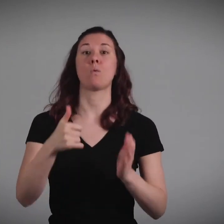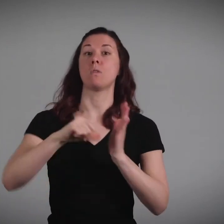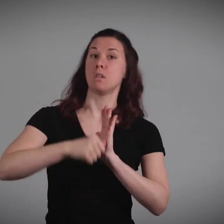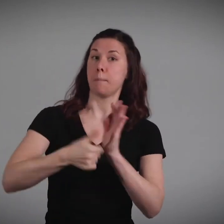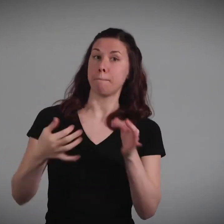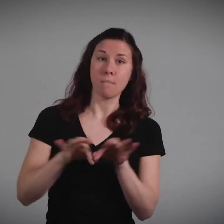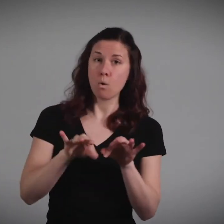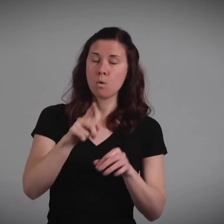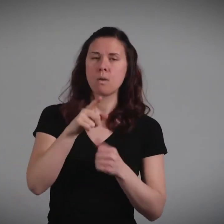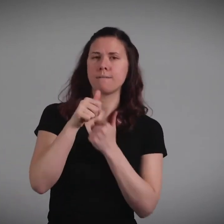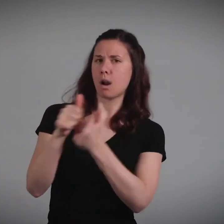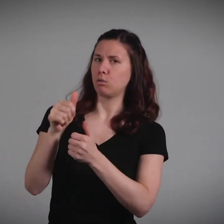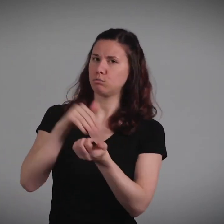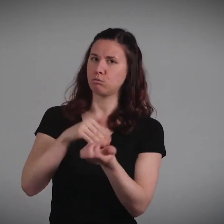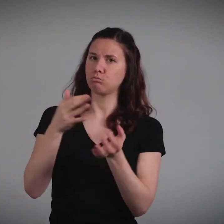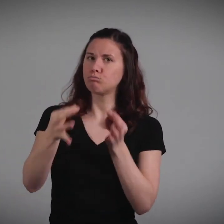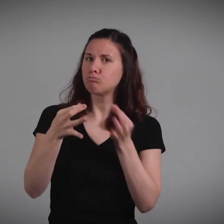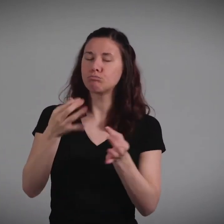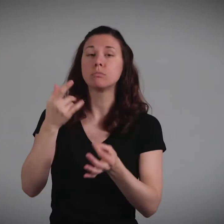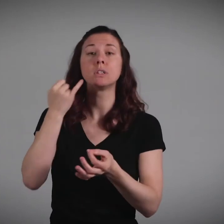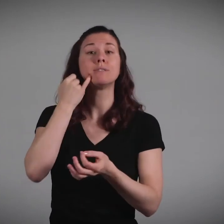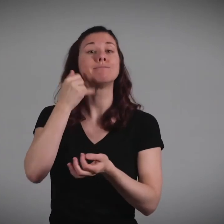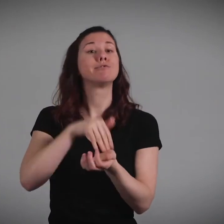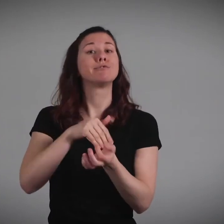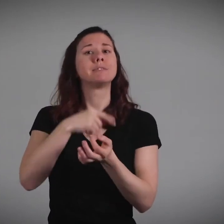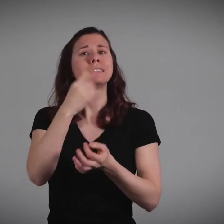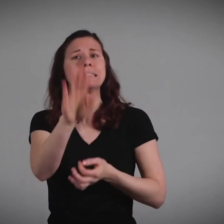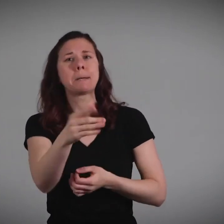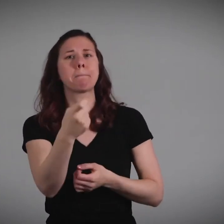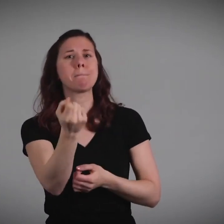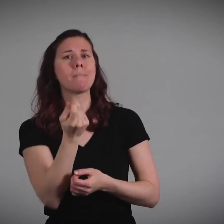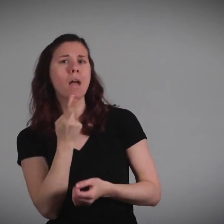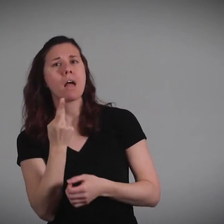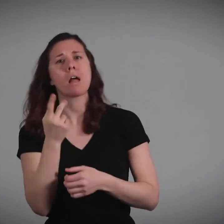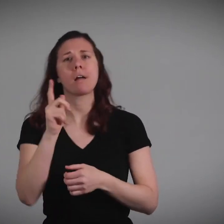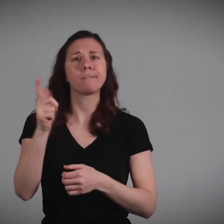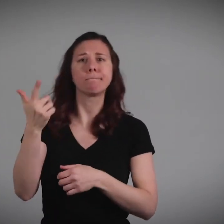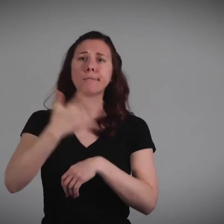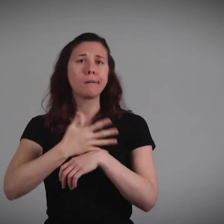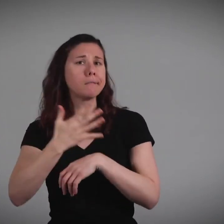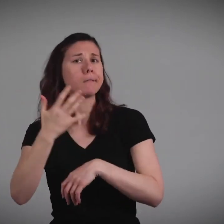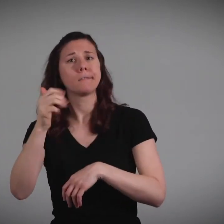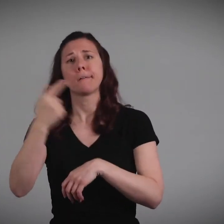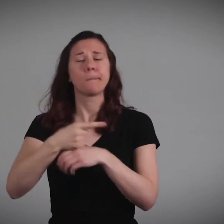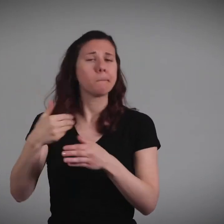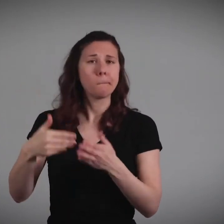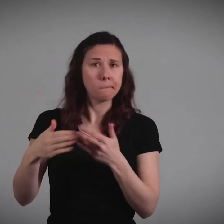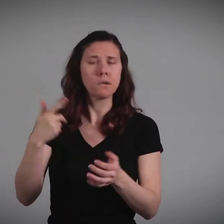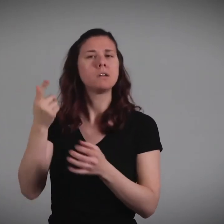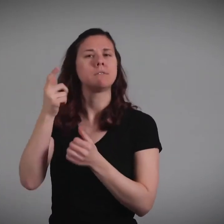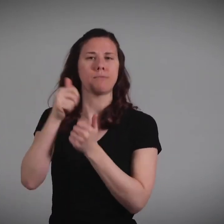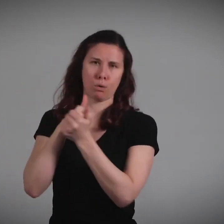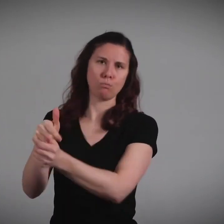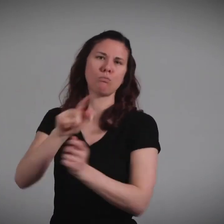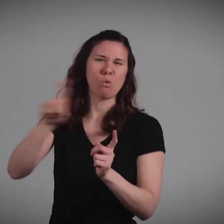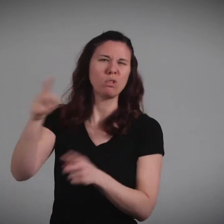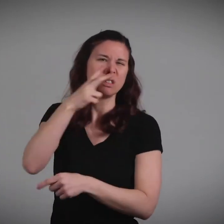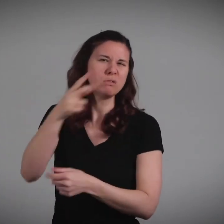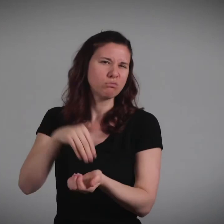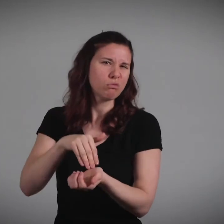It's really important to follow the doctor's instructions. If the doctor said you should make an appointment a certain number of days later, you need to make sure that